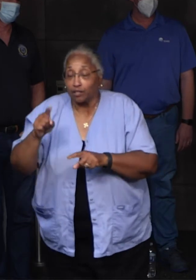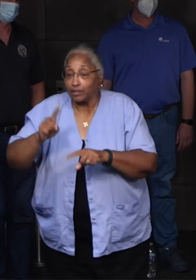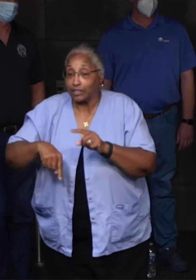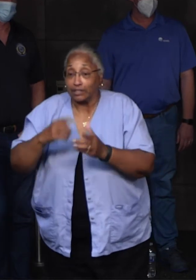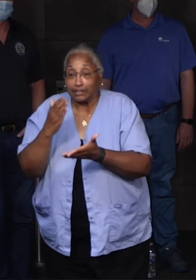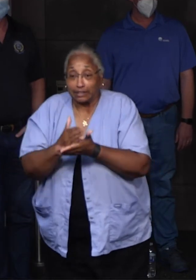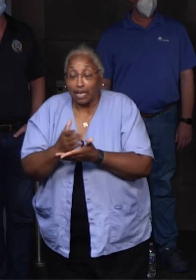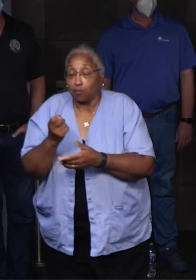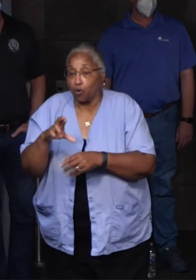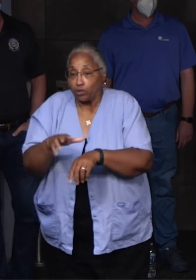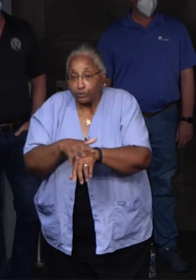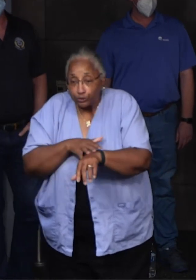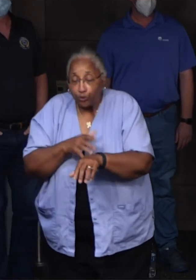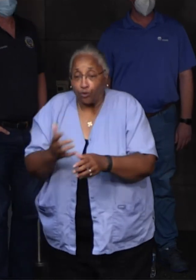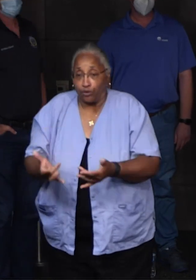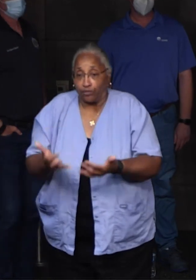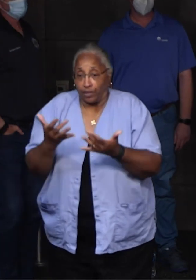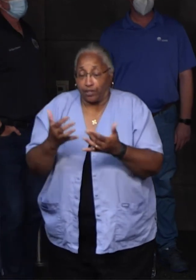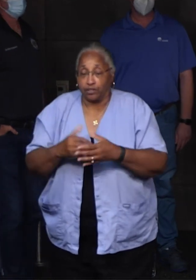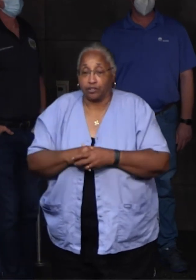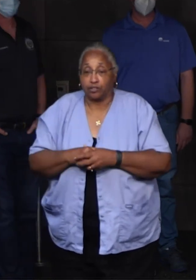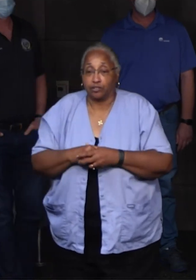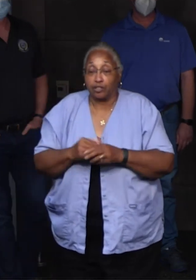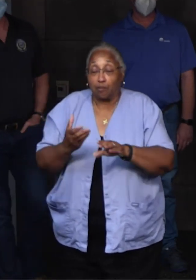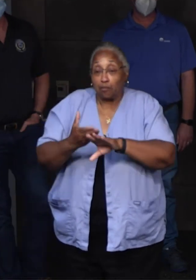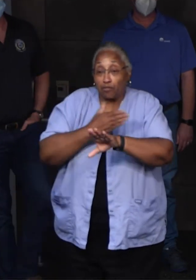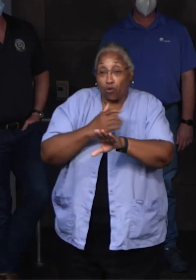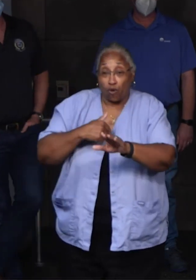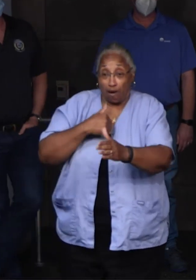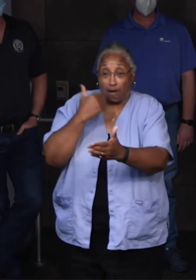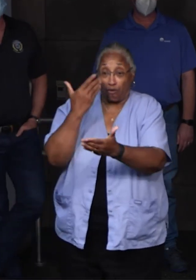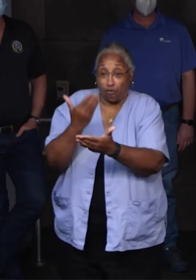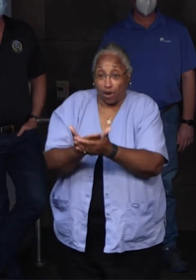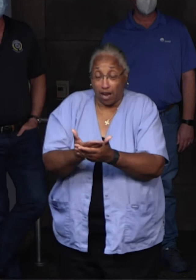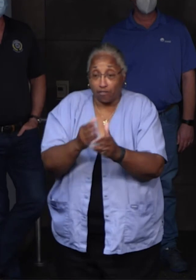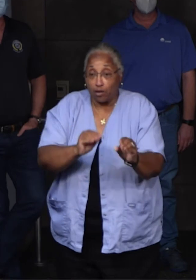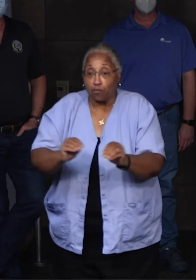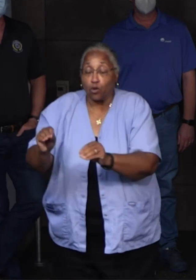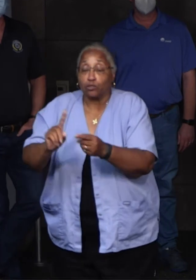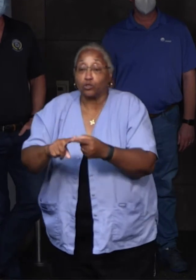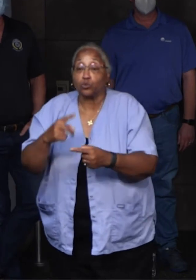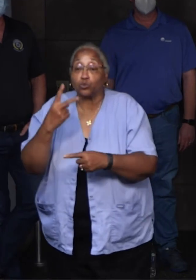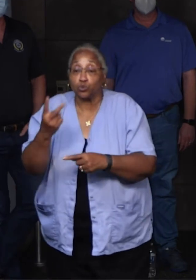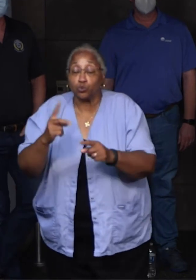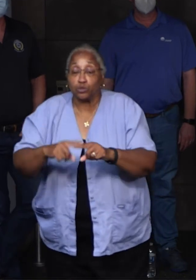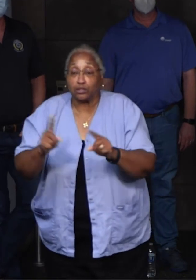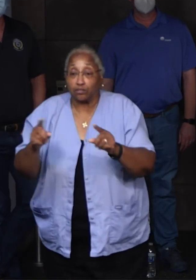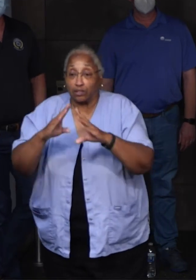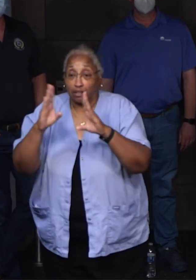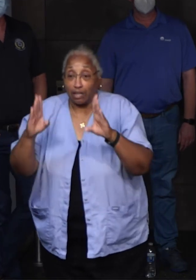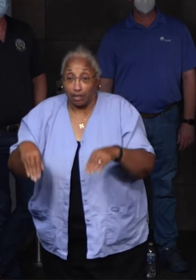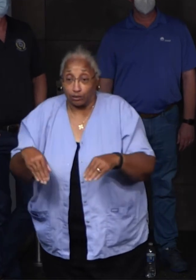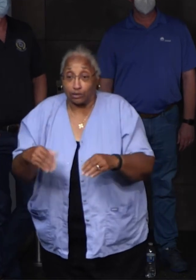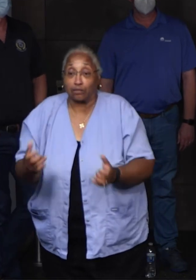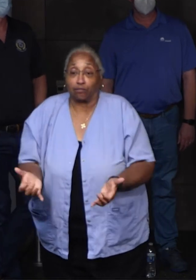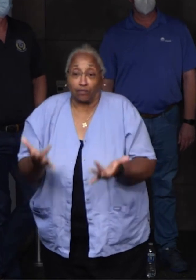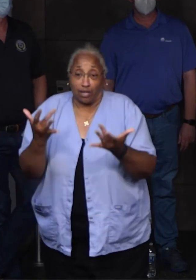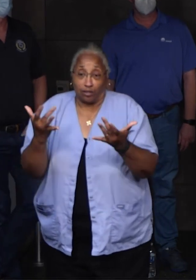fire or slow it down. So before I got on scene, it had moved to two structures. There were two houses on fire.